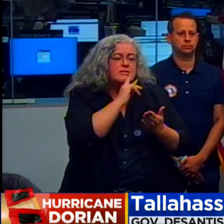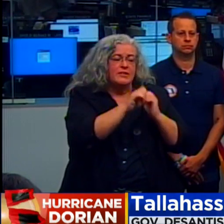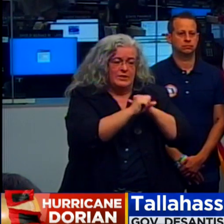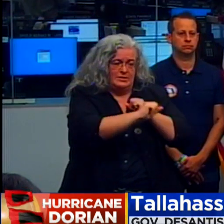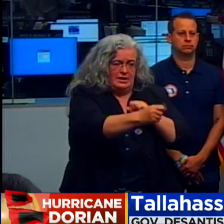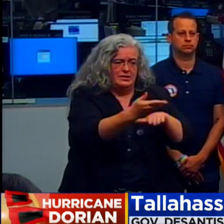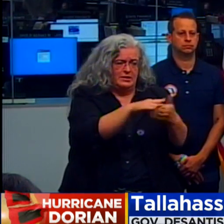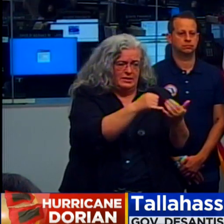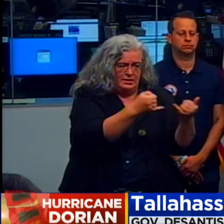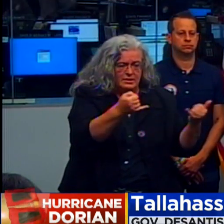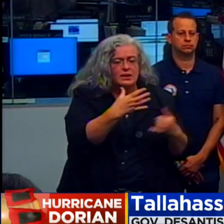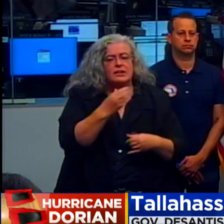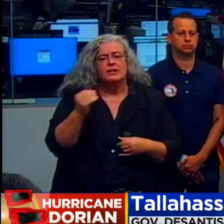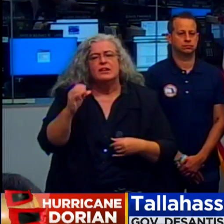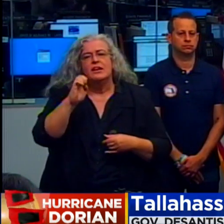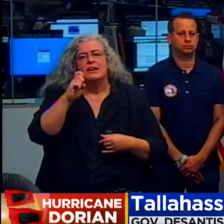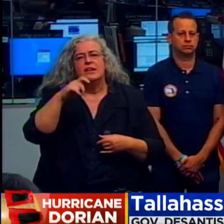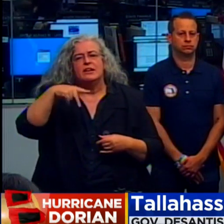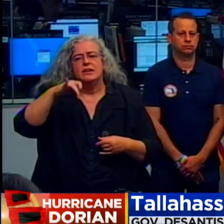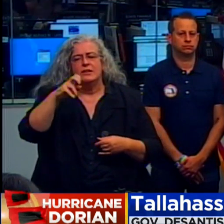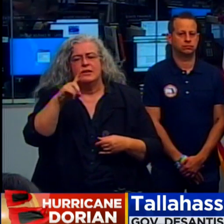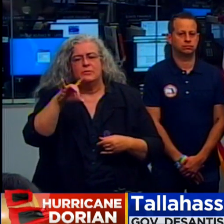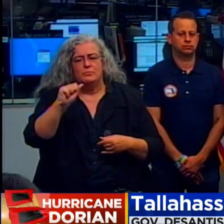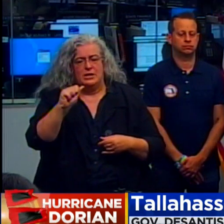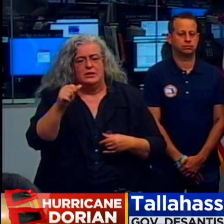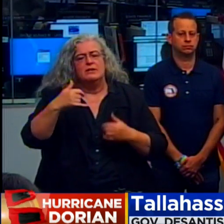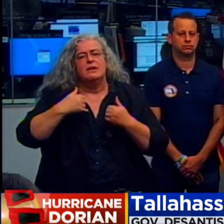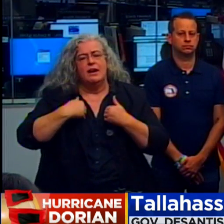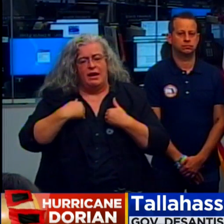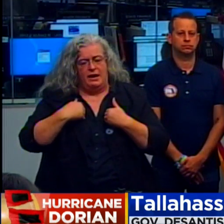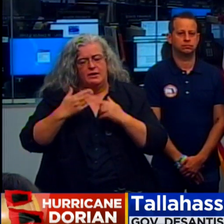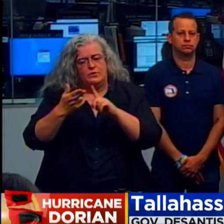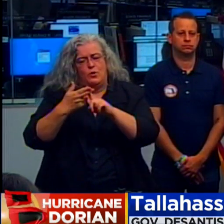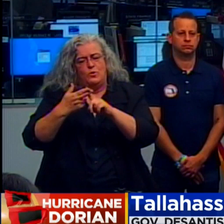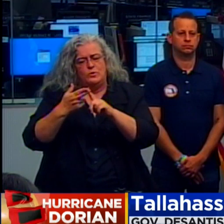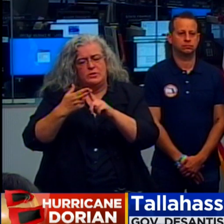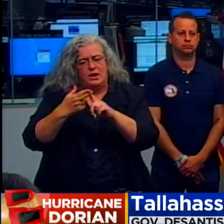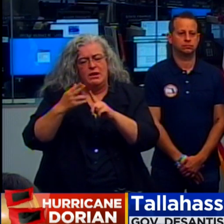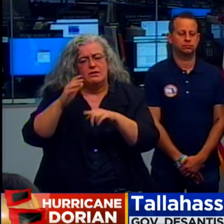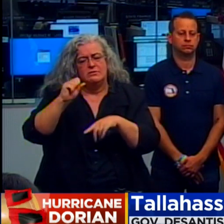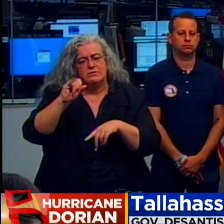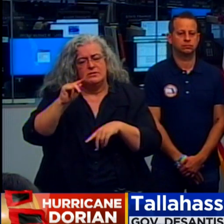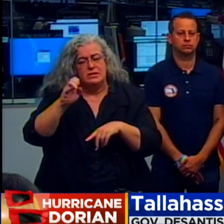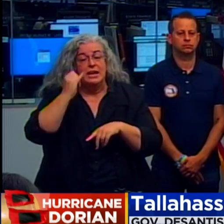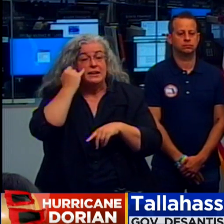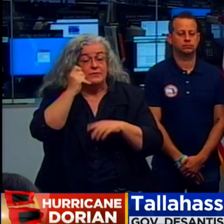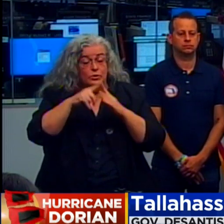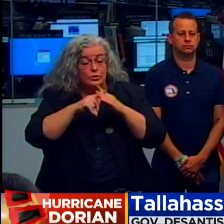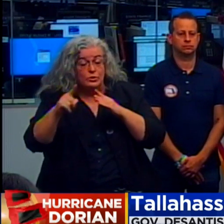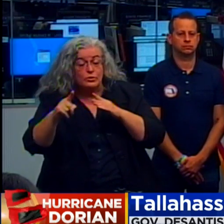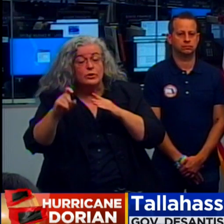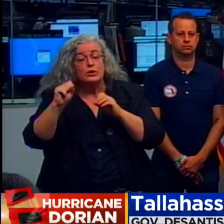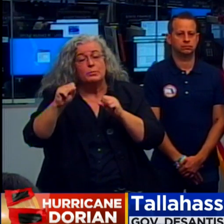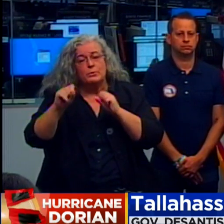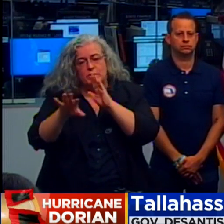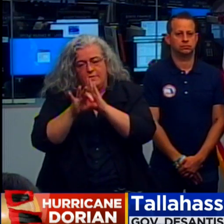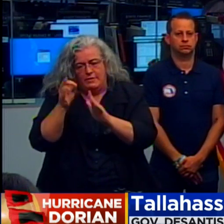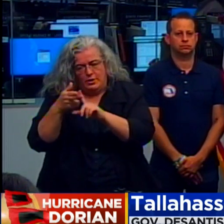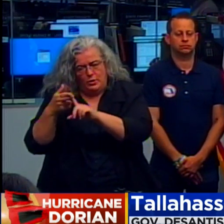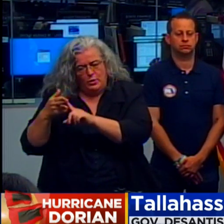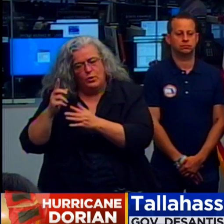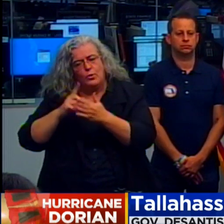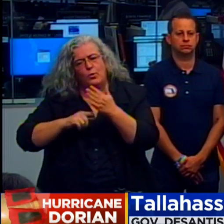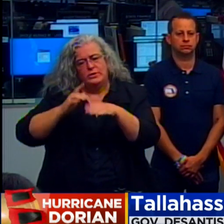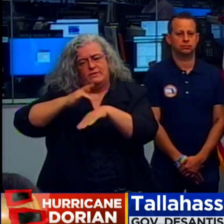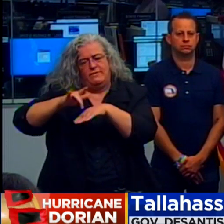Florida Hotel Accommodation Web Portal so that if there is evacuation orders, you can get a sense of what would be available in terms